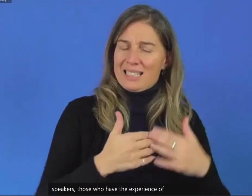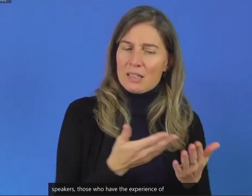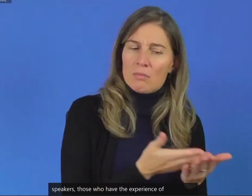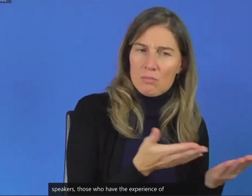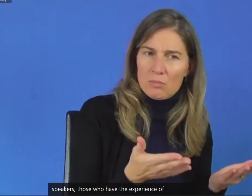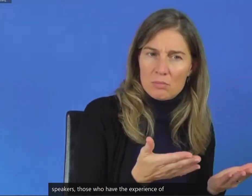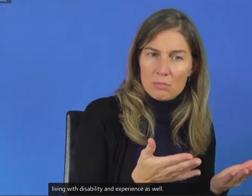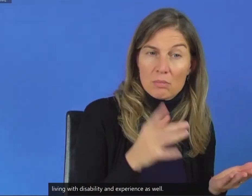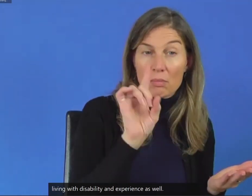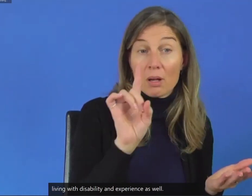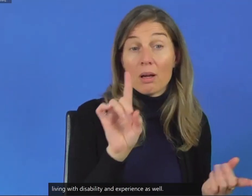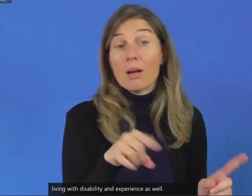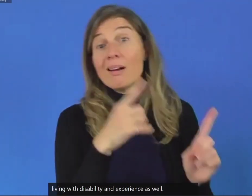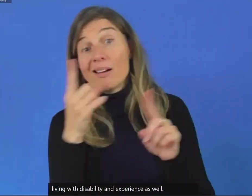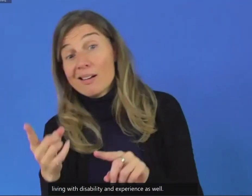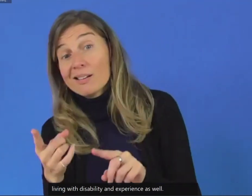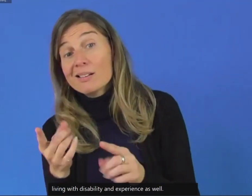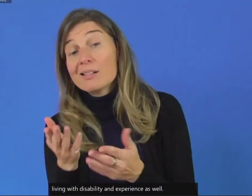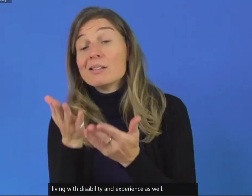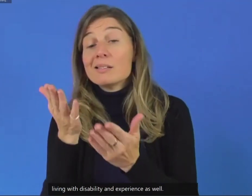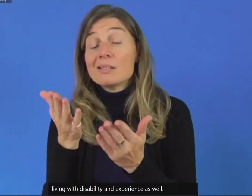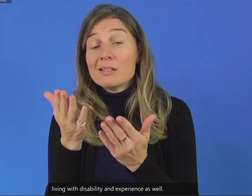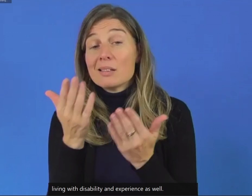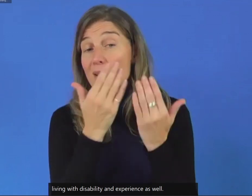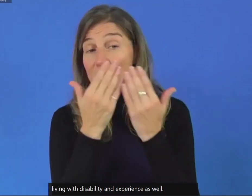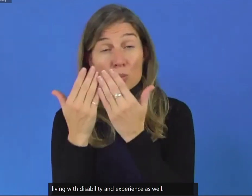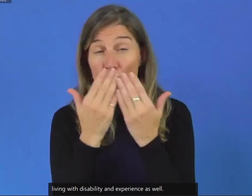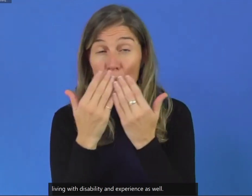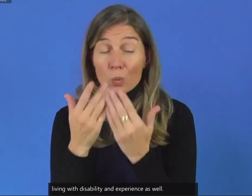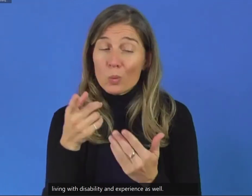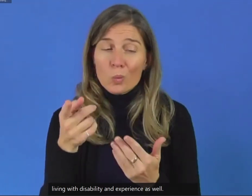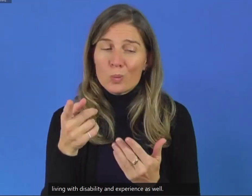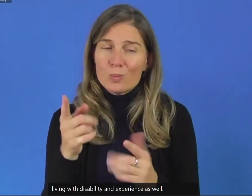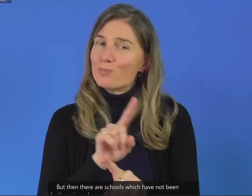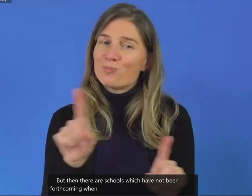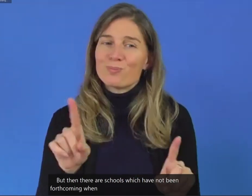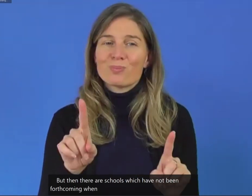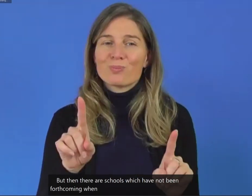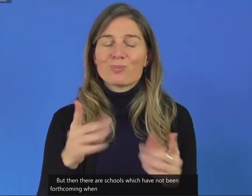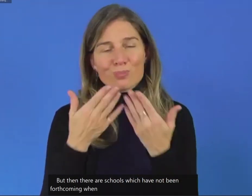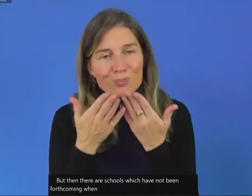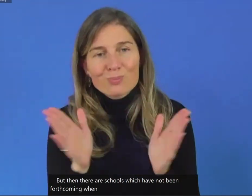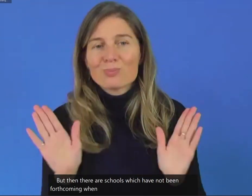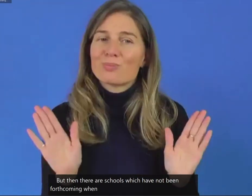not been forthcoming when it comes to accessibility agenda.